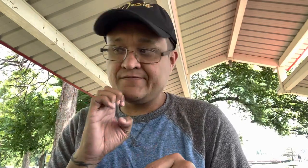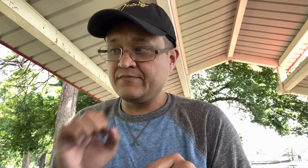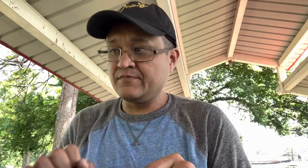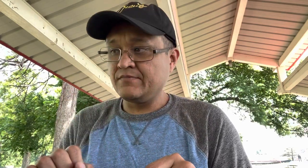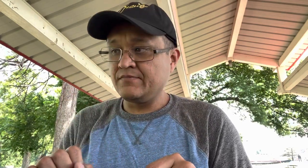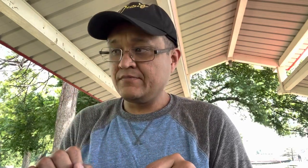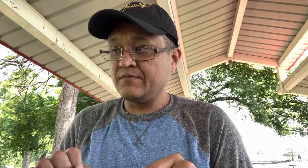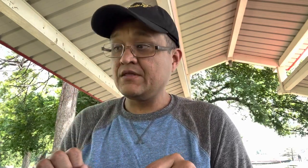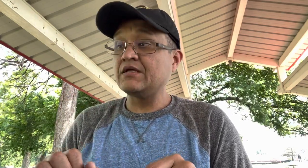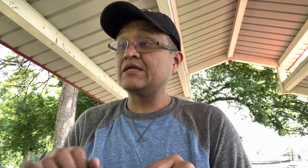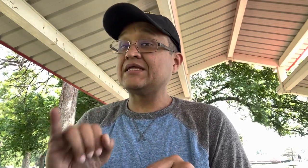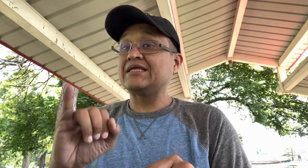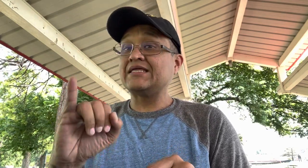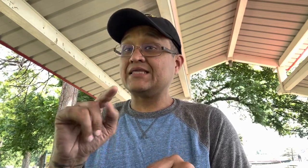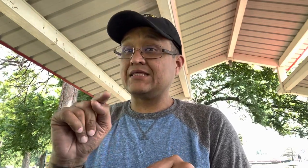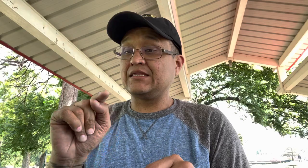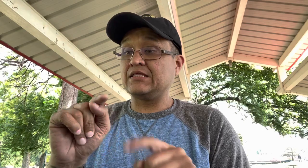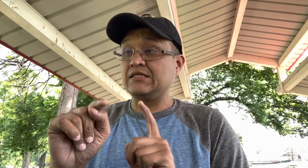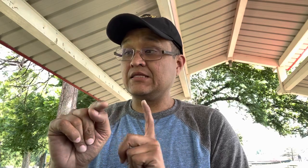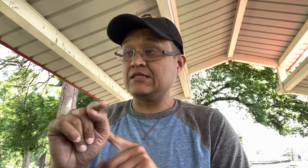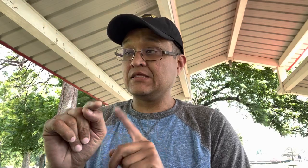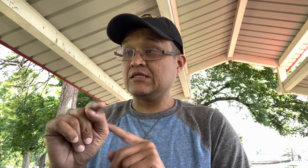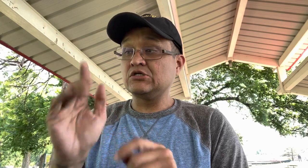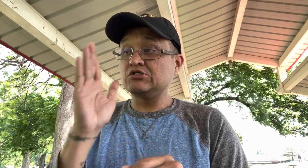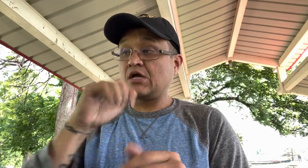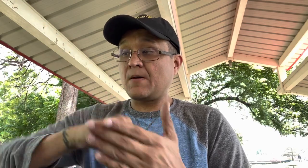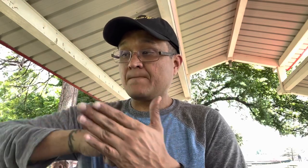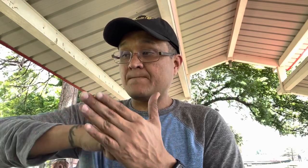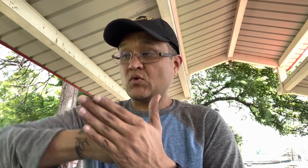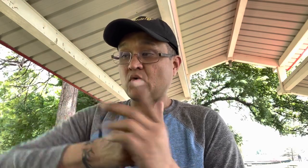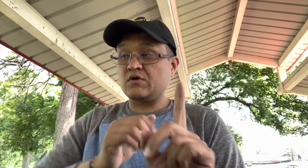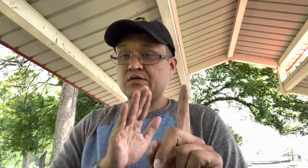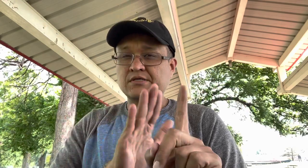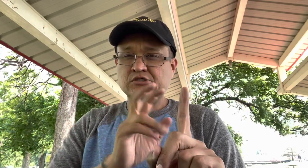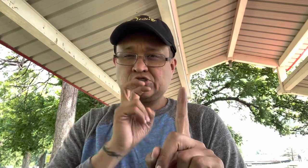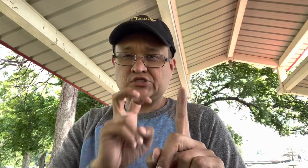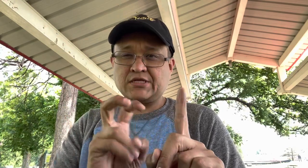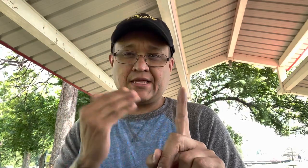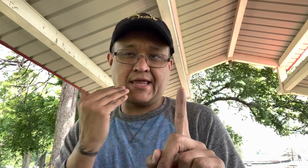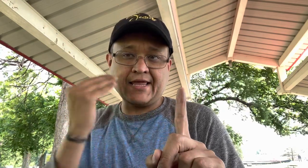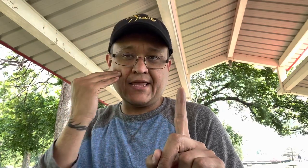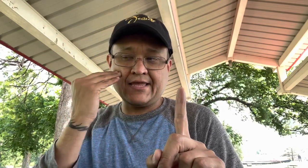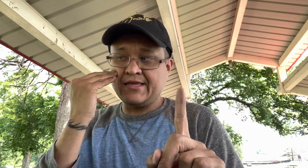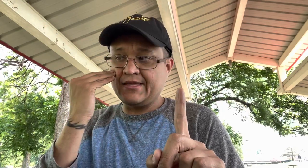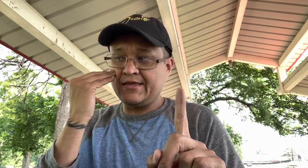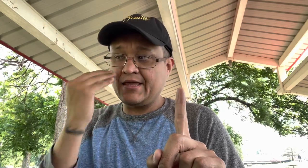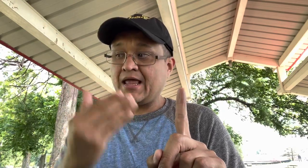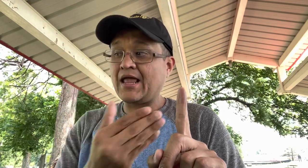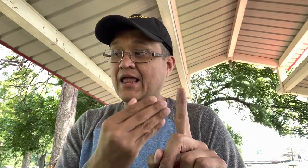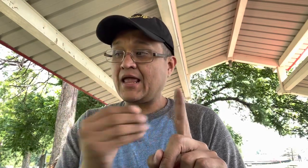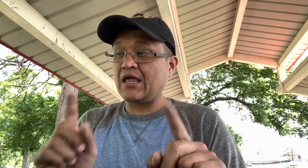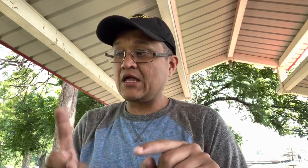we're talking about Eve here it shall bruise the serpent's head